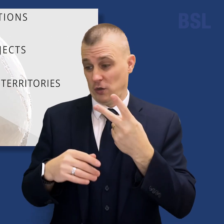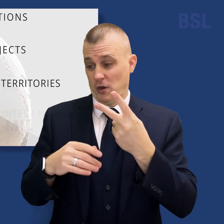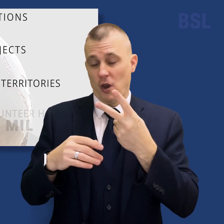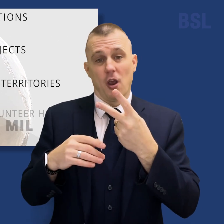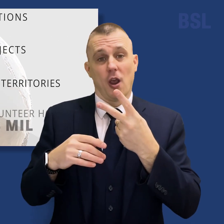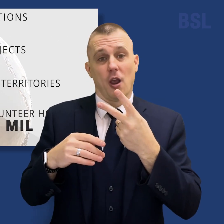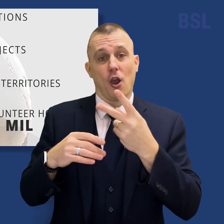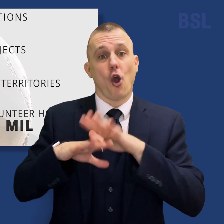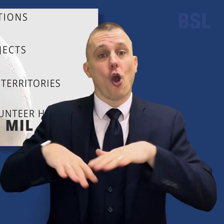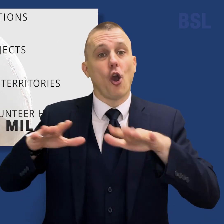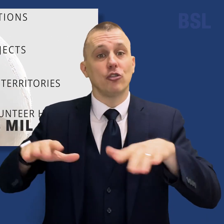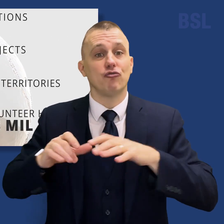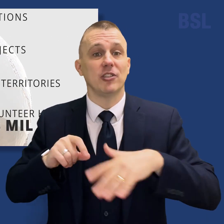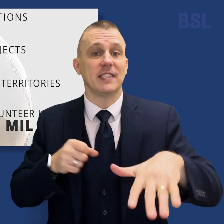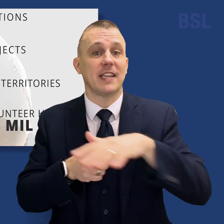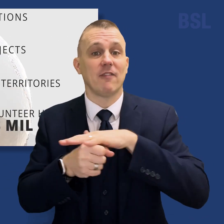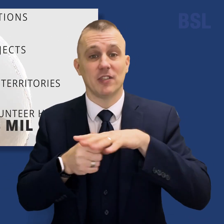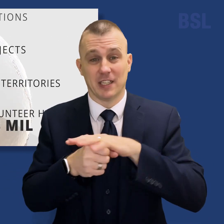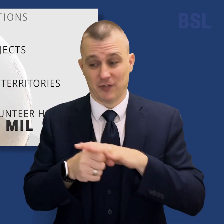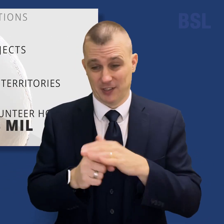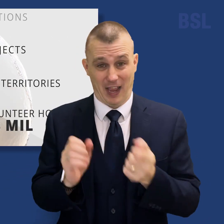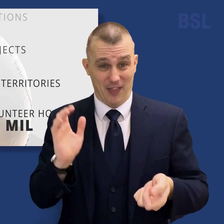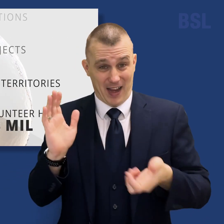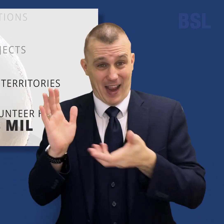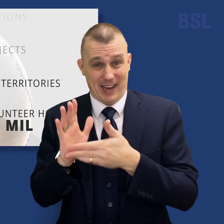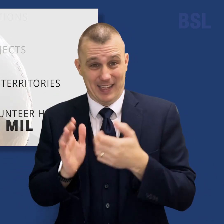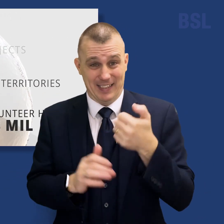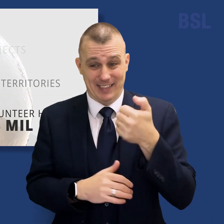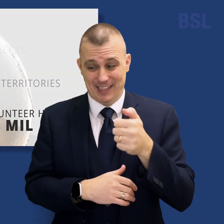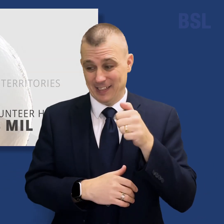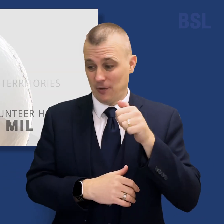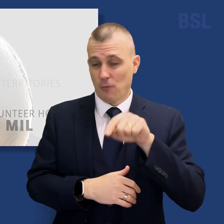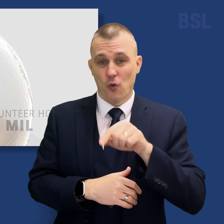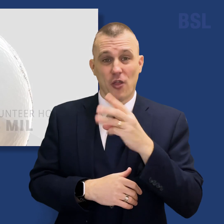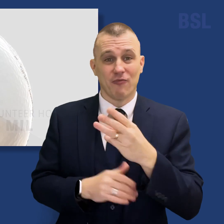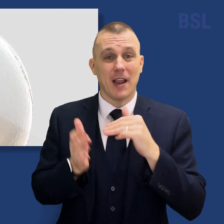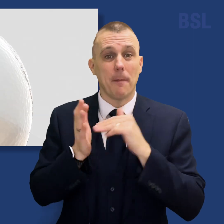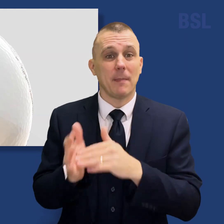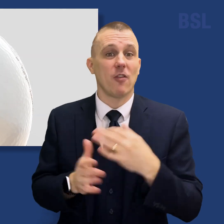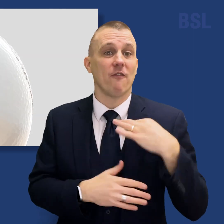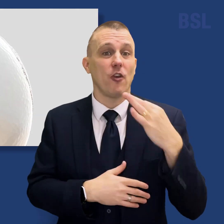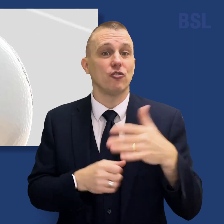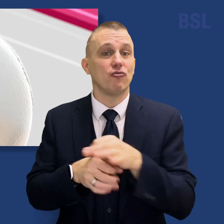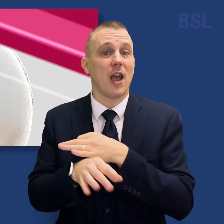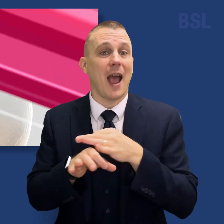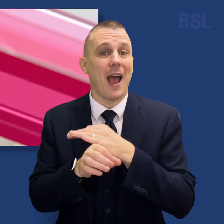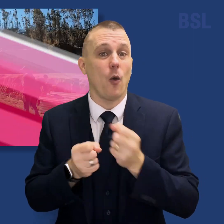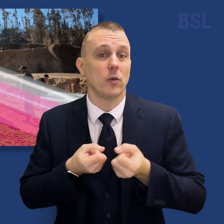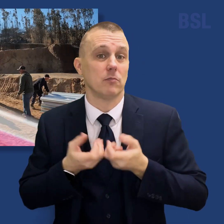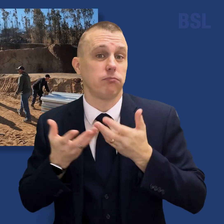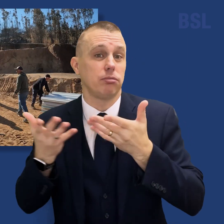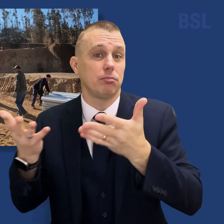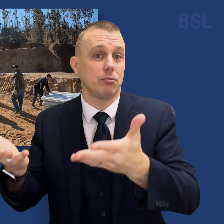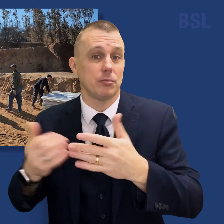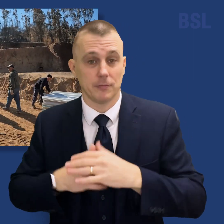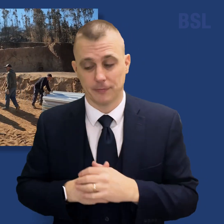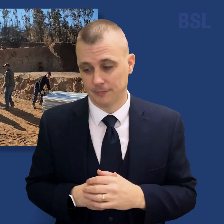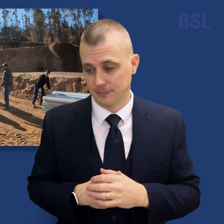territories. In addition, over 6.3 million volunteer hours were offered. The Church